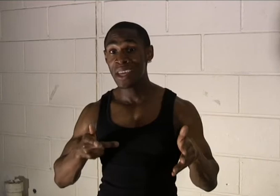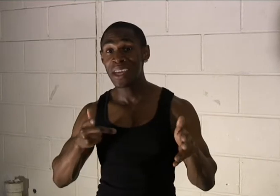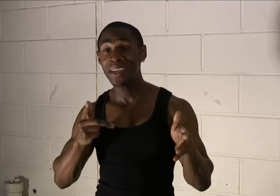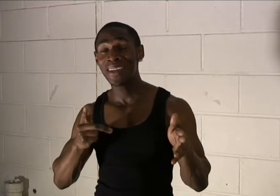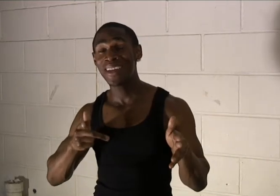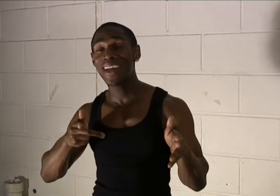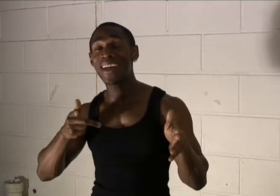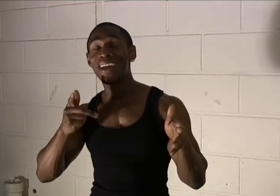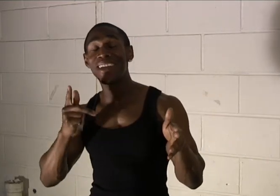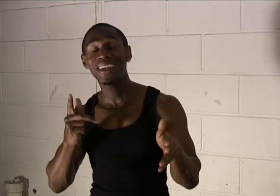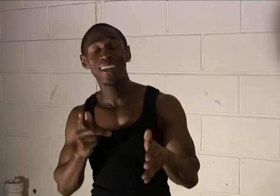night